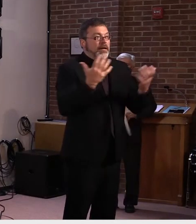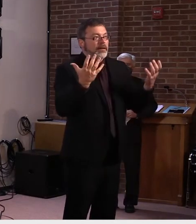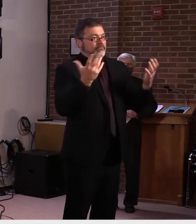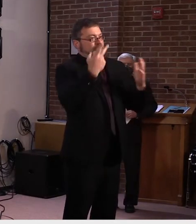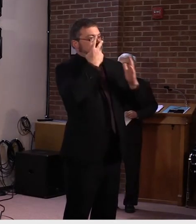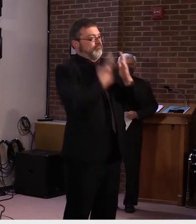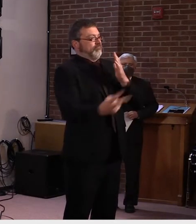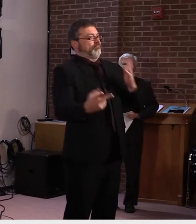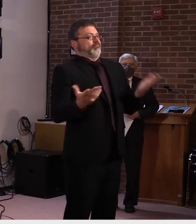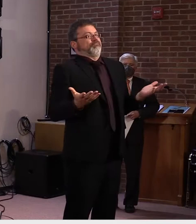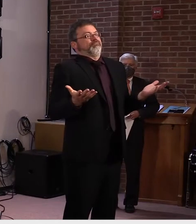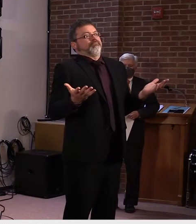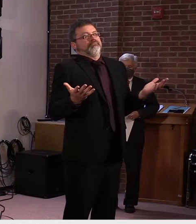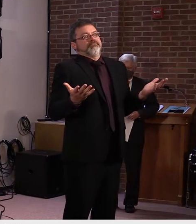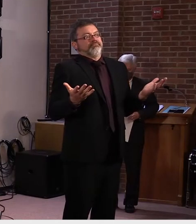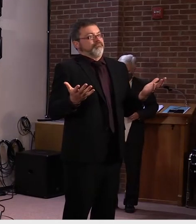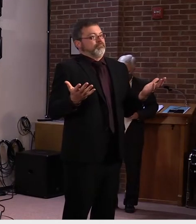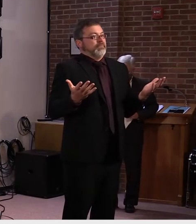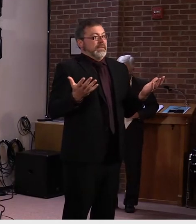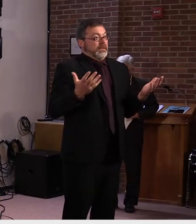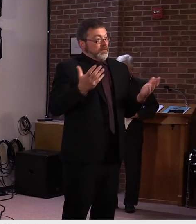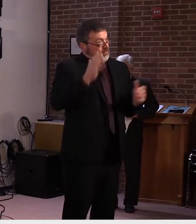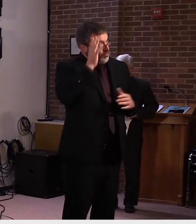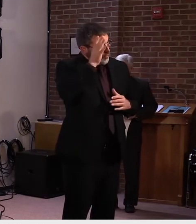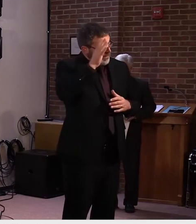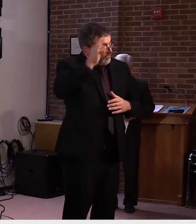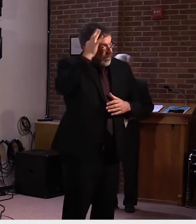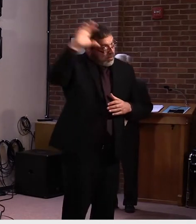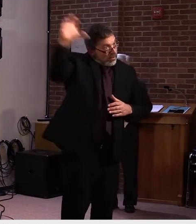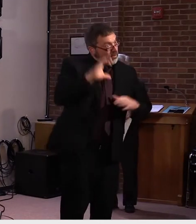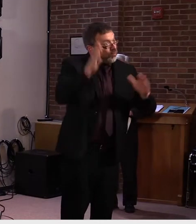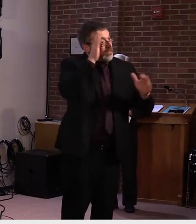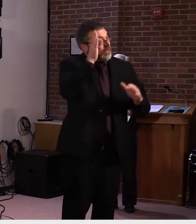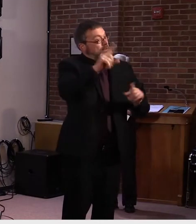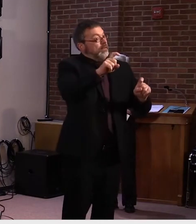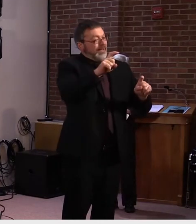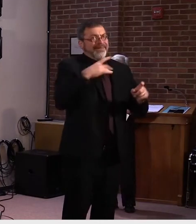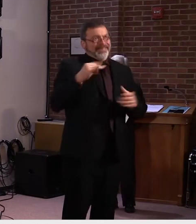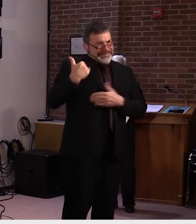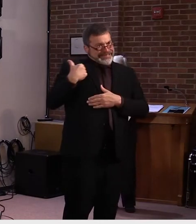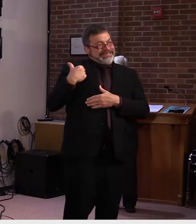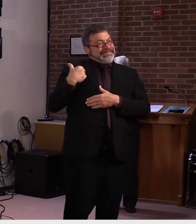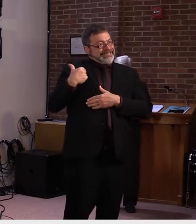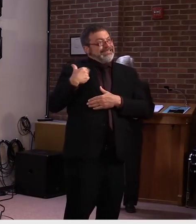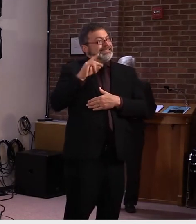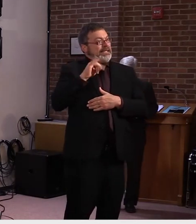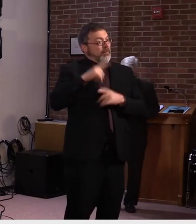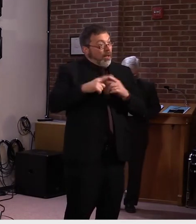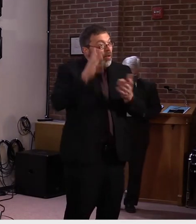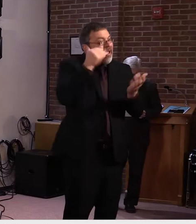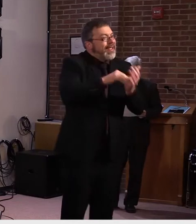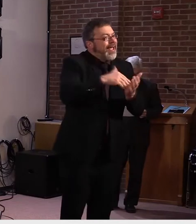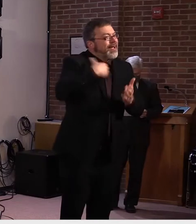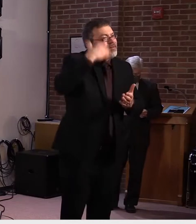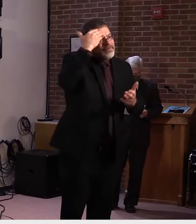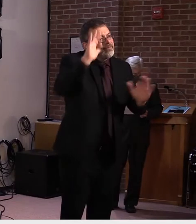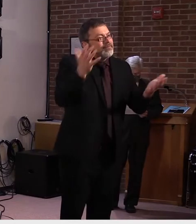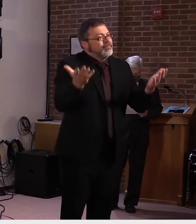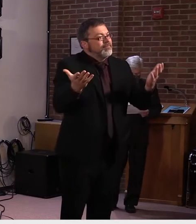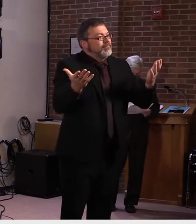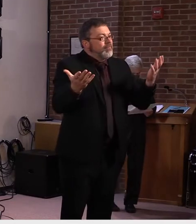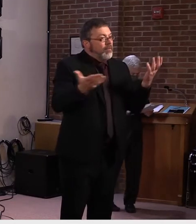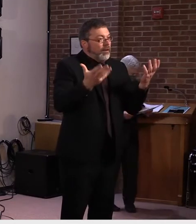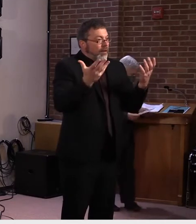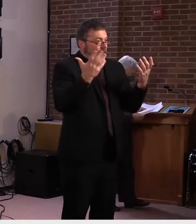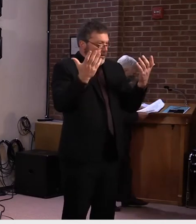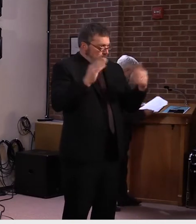also because the unknowns we face in our economy and with the virus. But what we do know is the